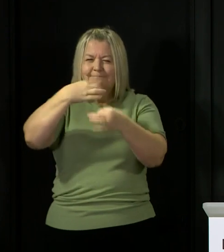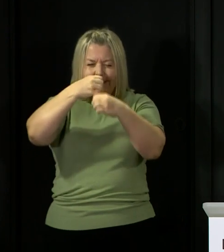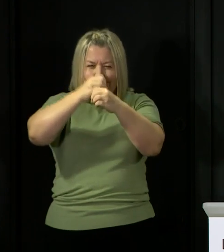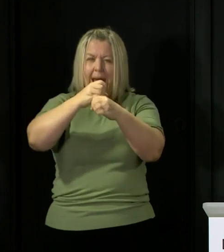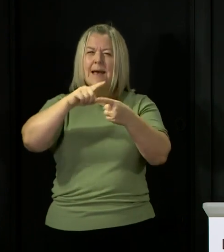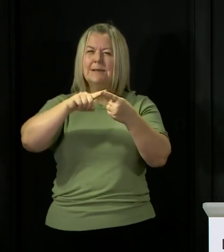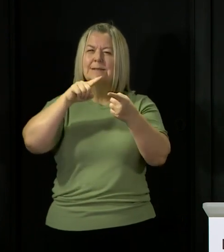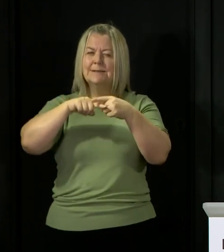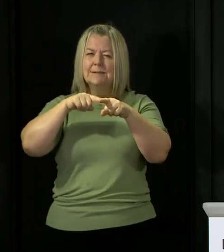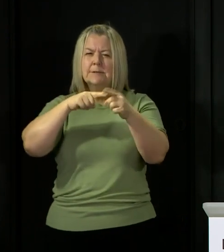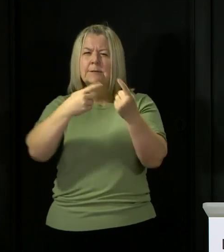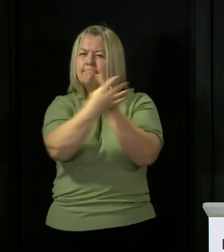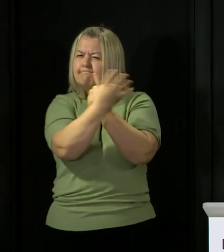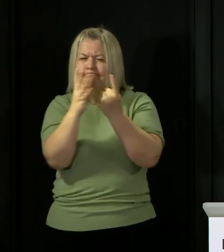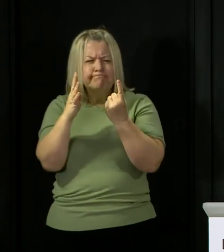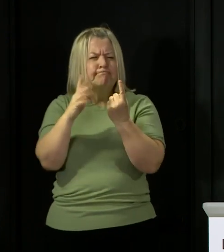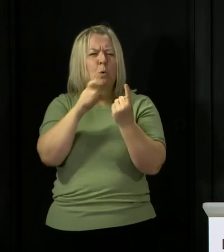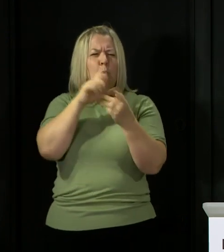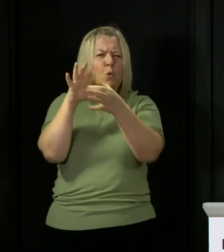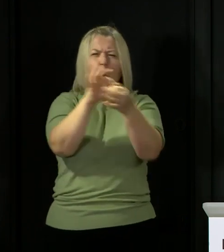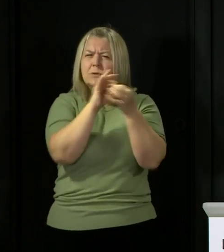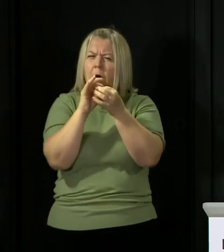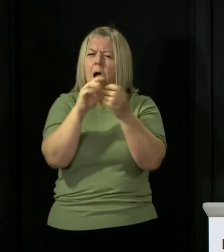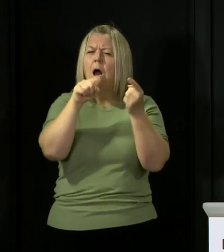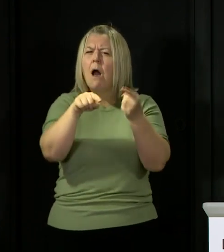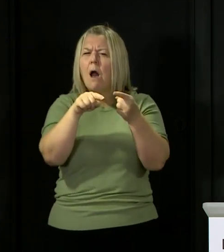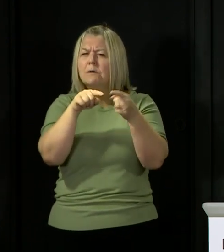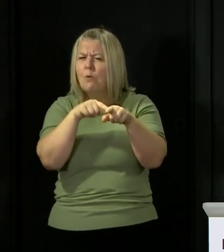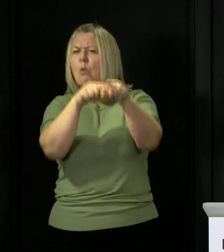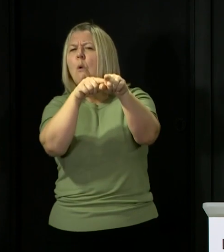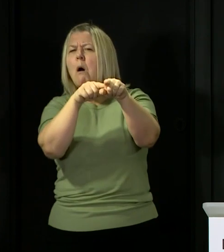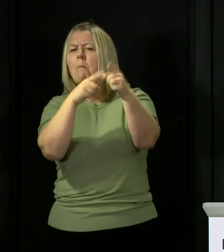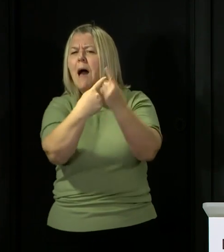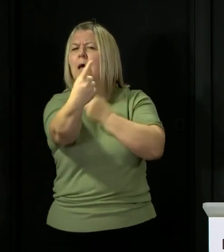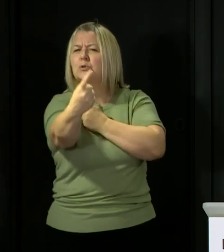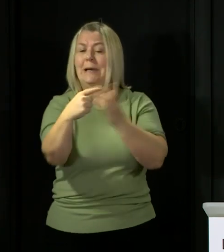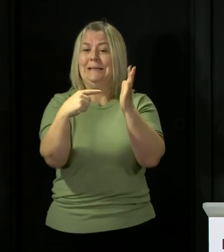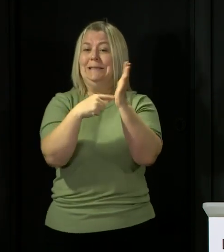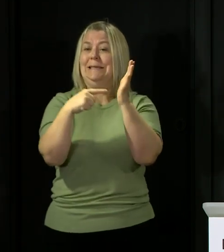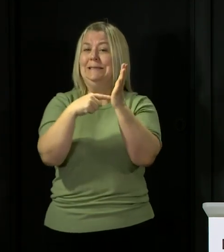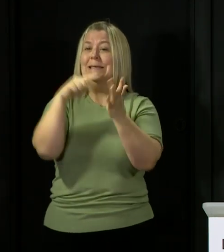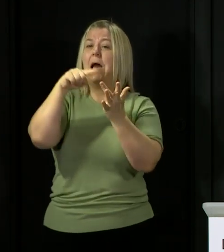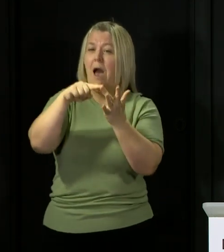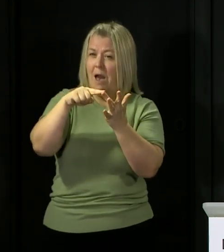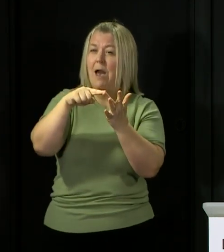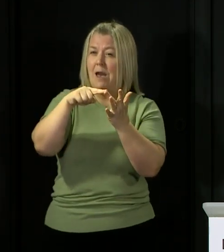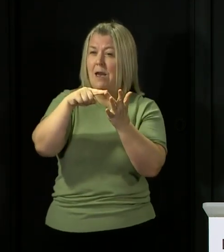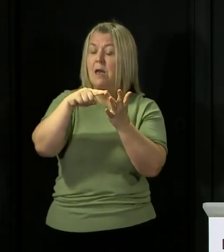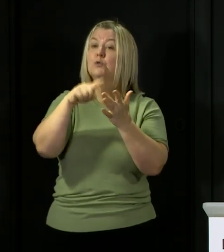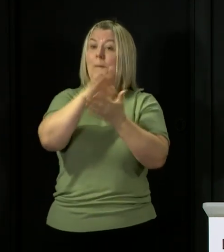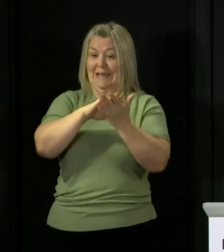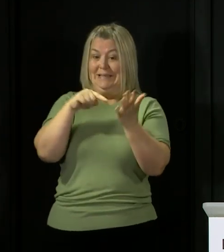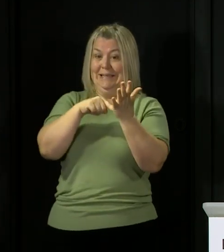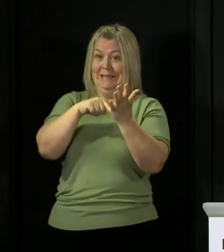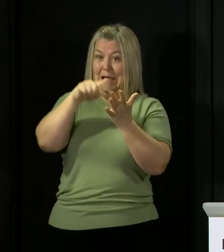or TTI for short. Now in summary TTI involves anyone who has symptoms indicative